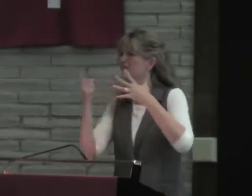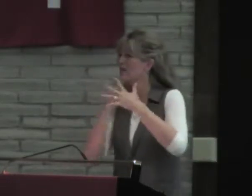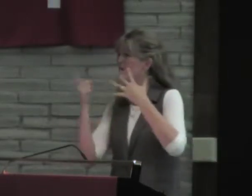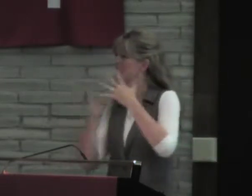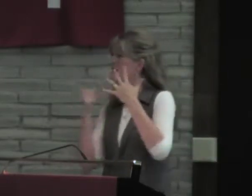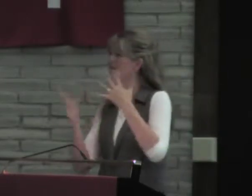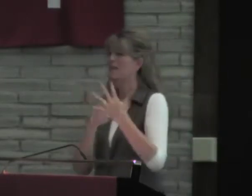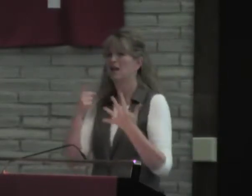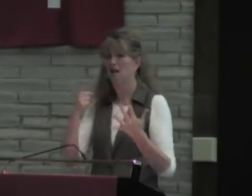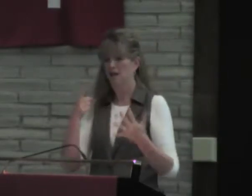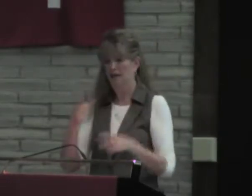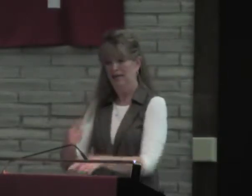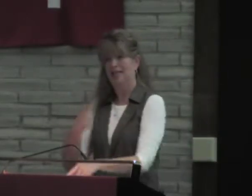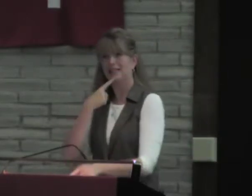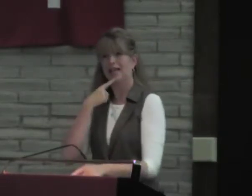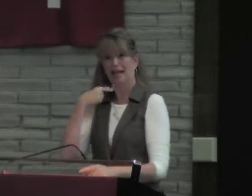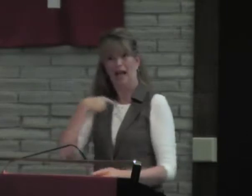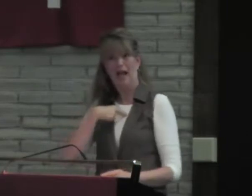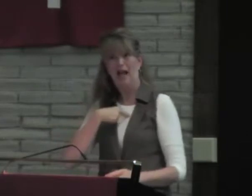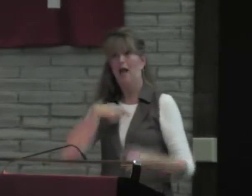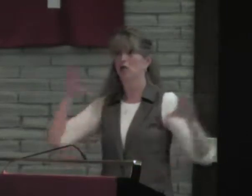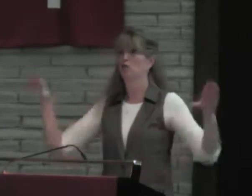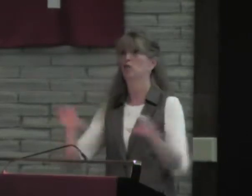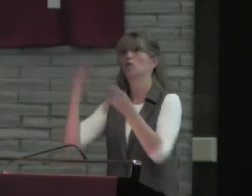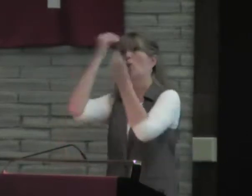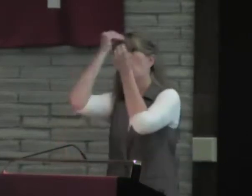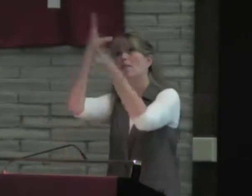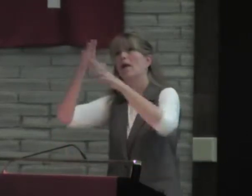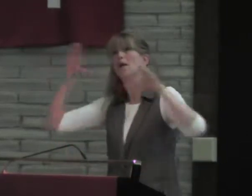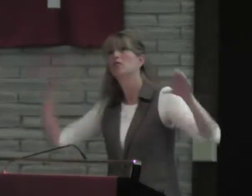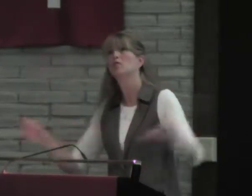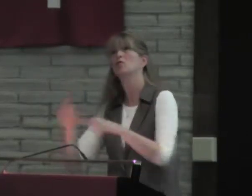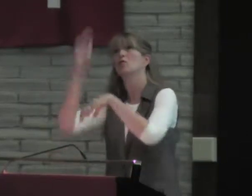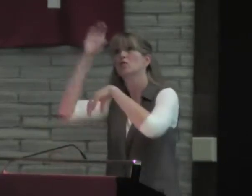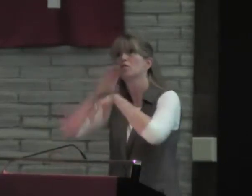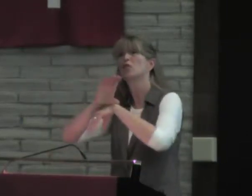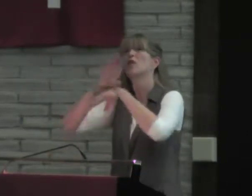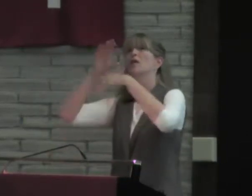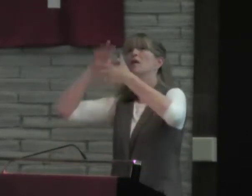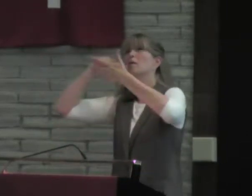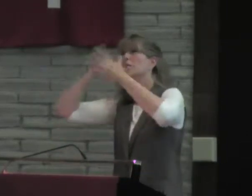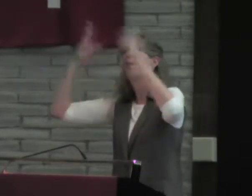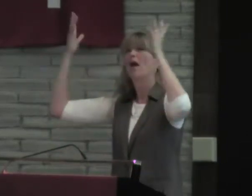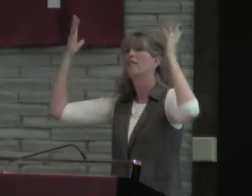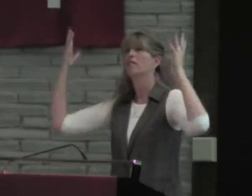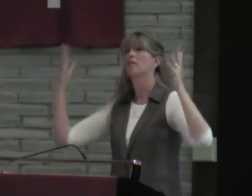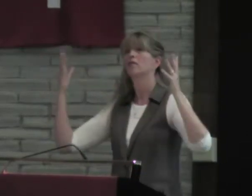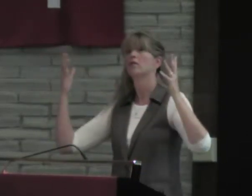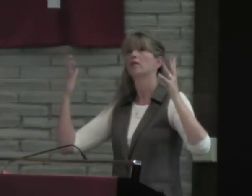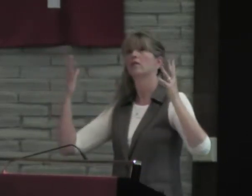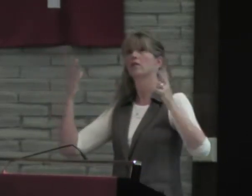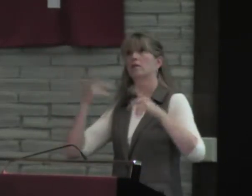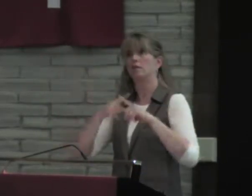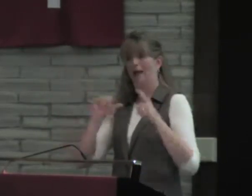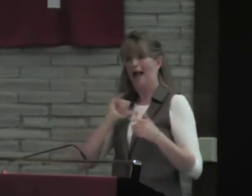God, but they have all these things. And he's saying, I do obey God, and I do go to church, and